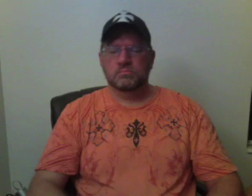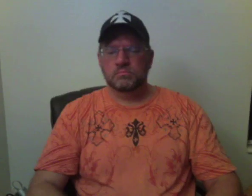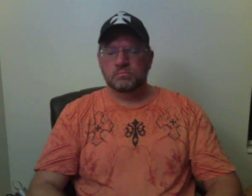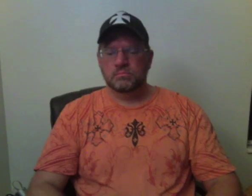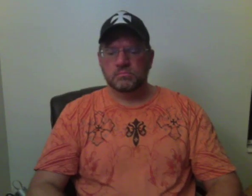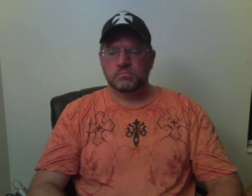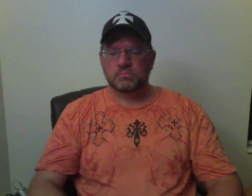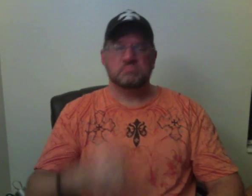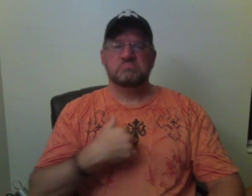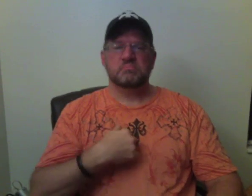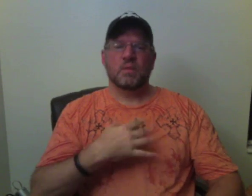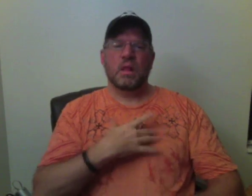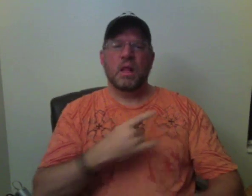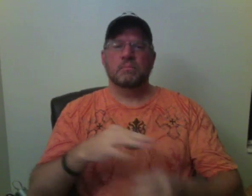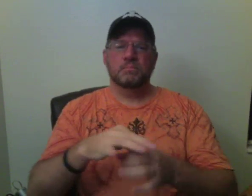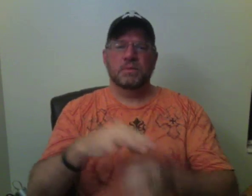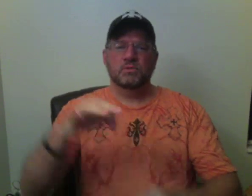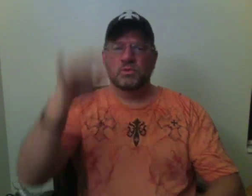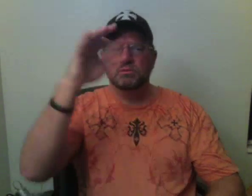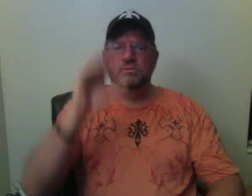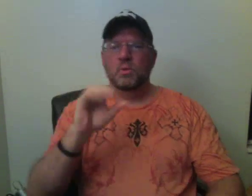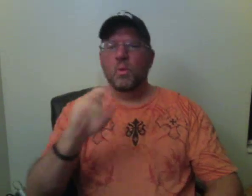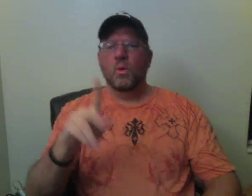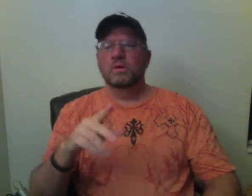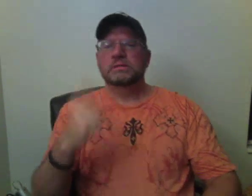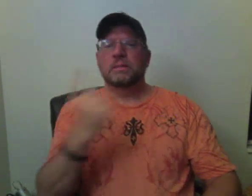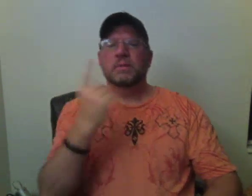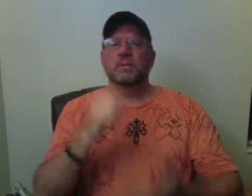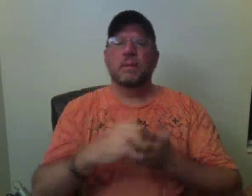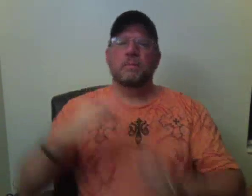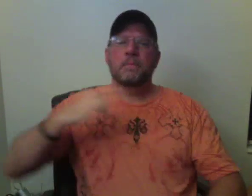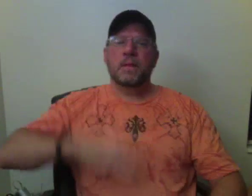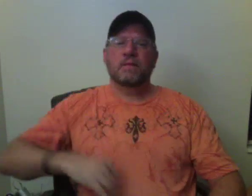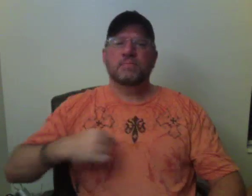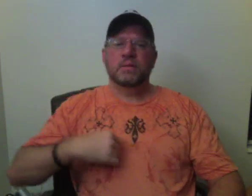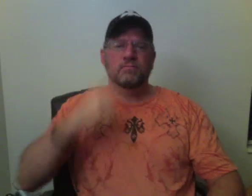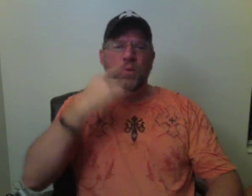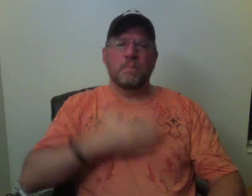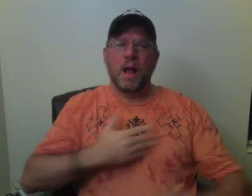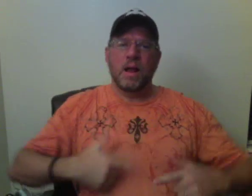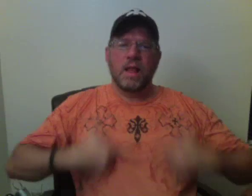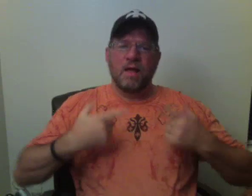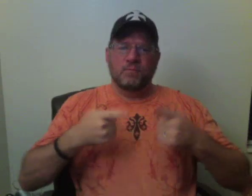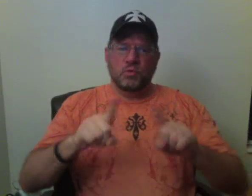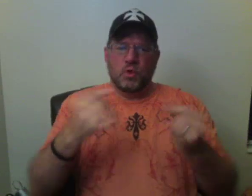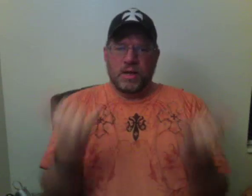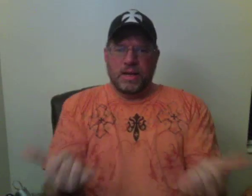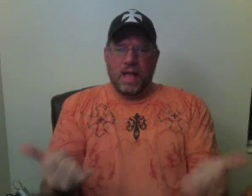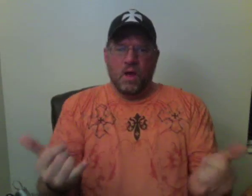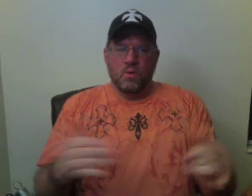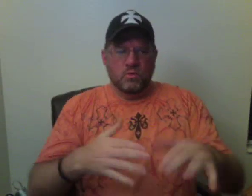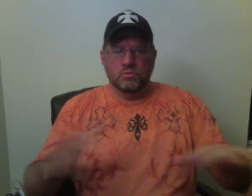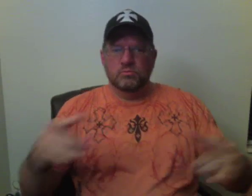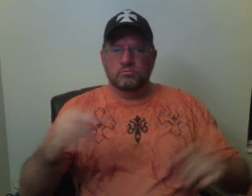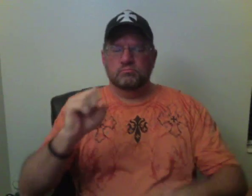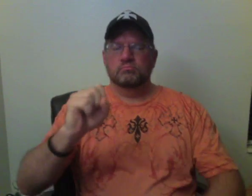birthplace of the West Coast graffiti art. I just want to tear it down, now he's showing it off. Terry, call the judge. Get a meeting.